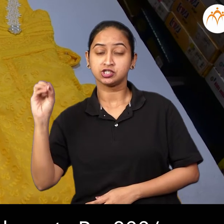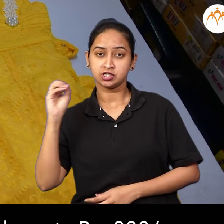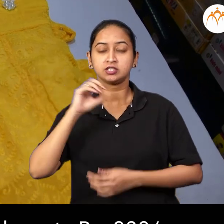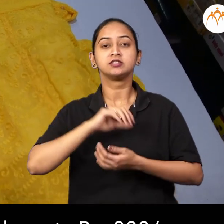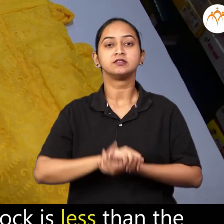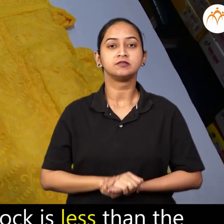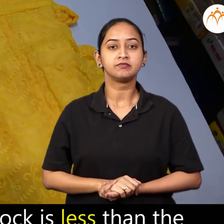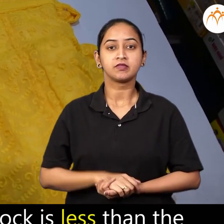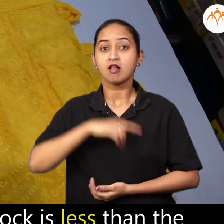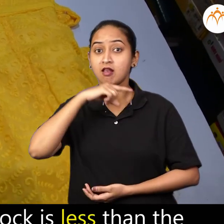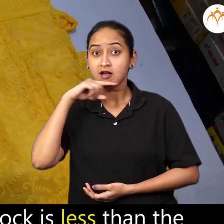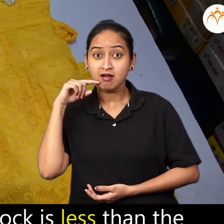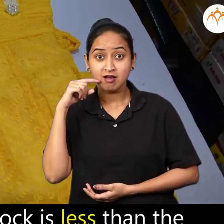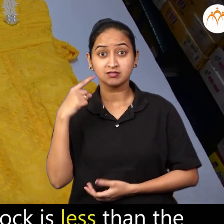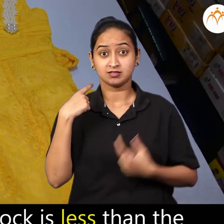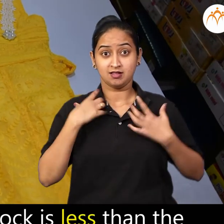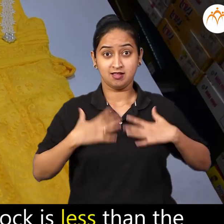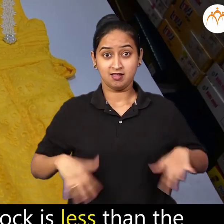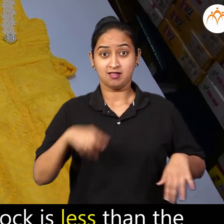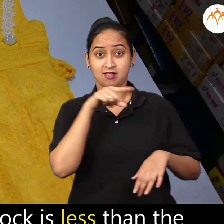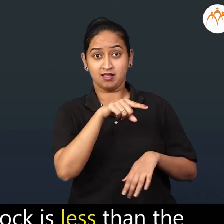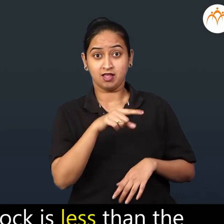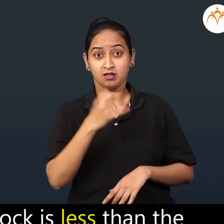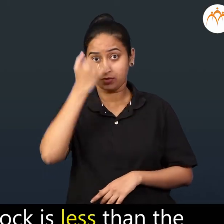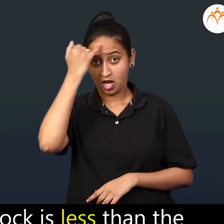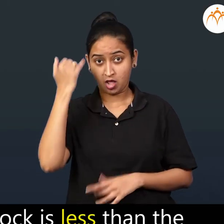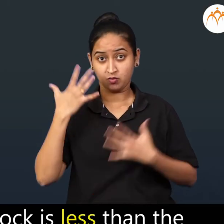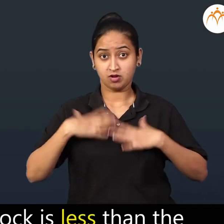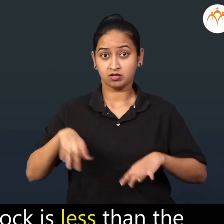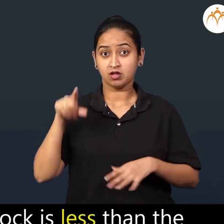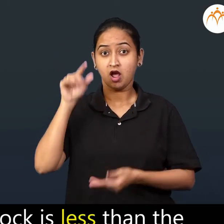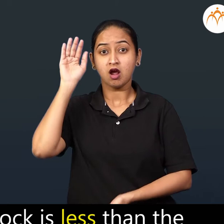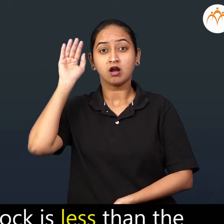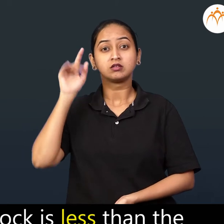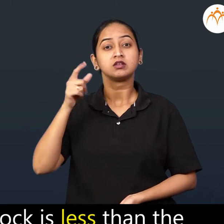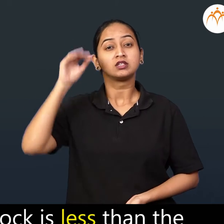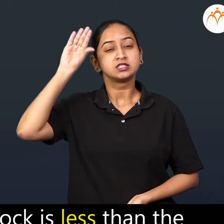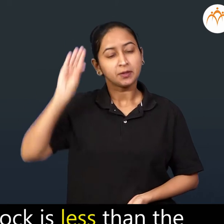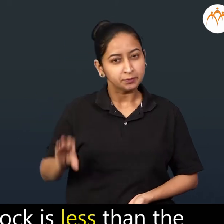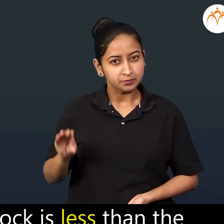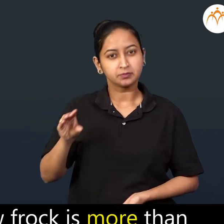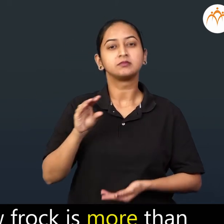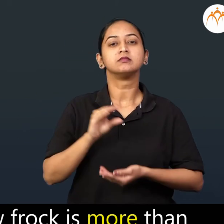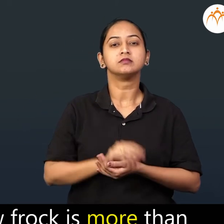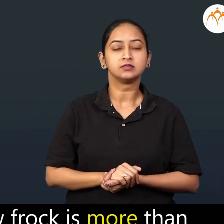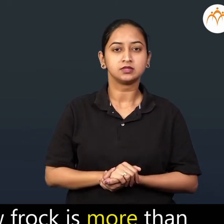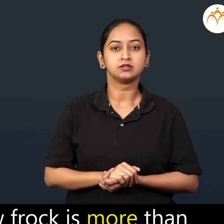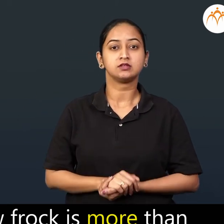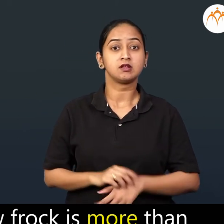The price of red frock is less than the yellow frock The price of